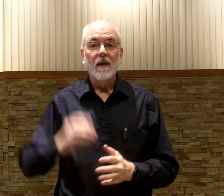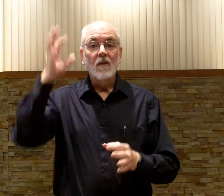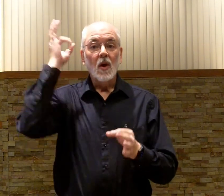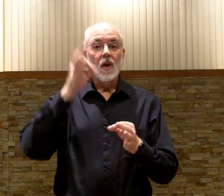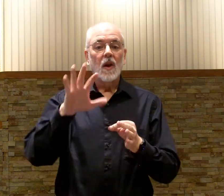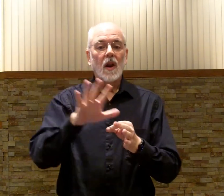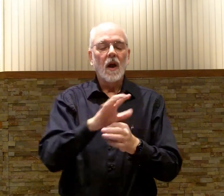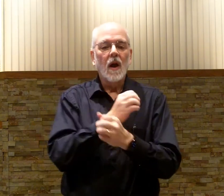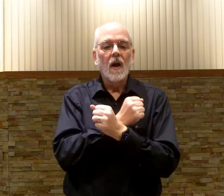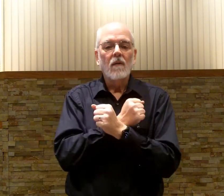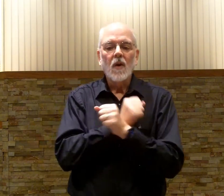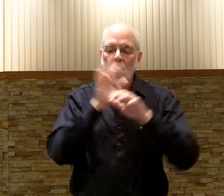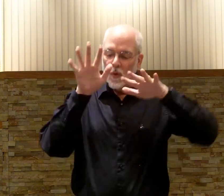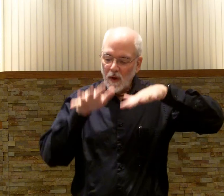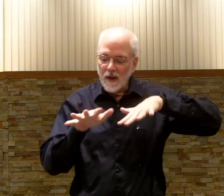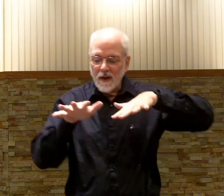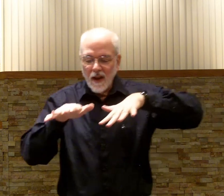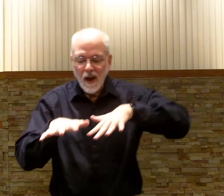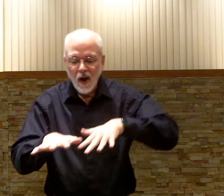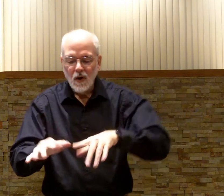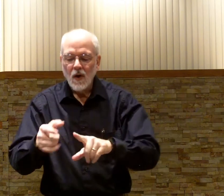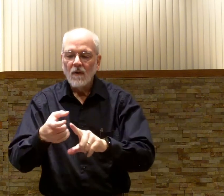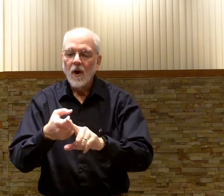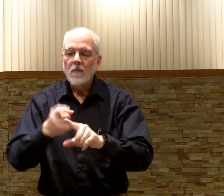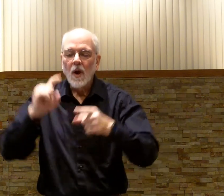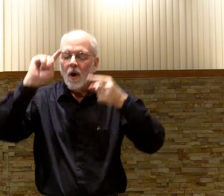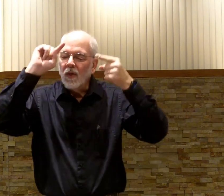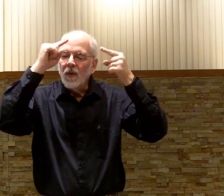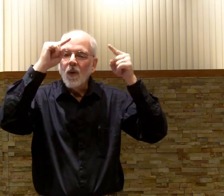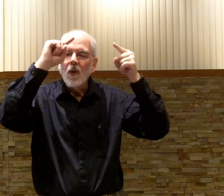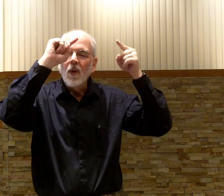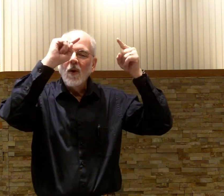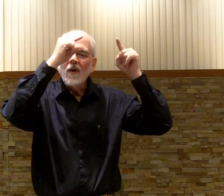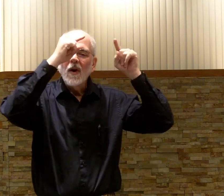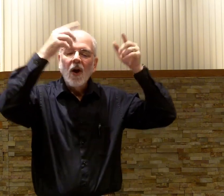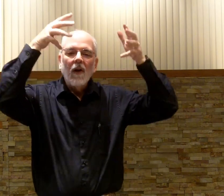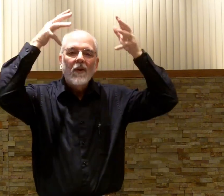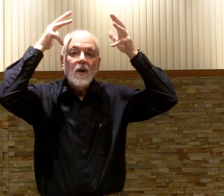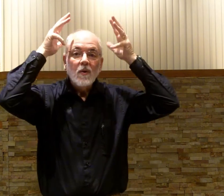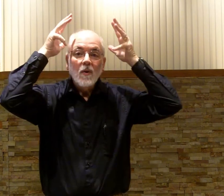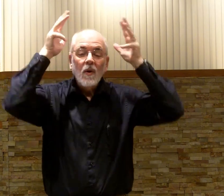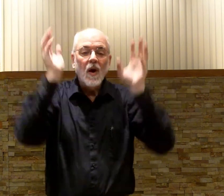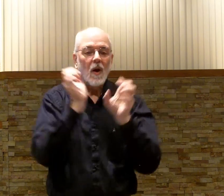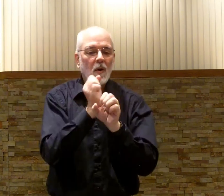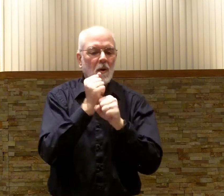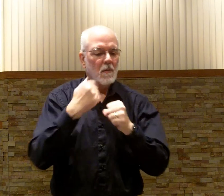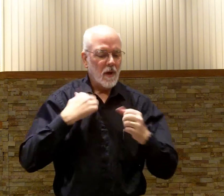Faithful love flowing down from the thorn-covered crown makes